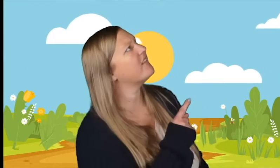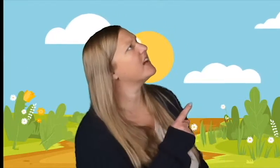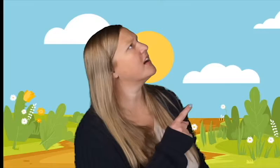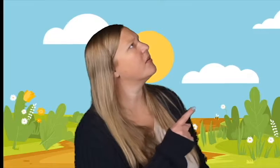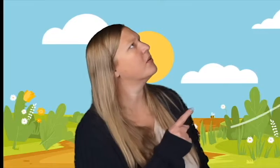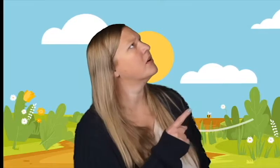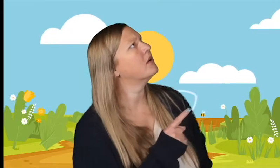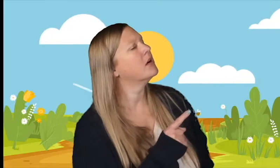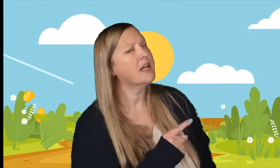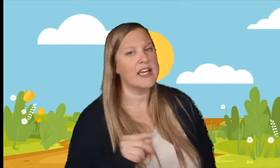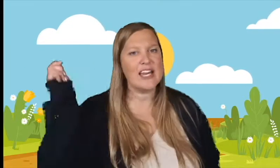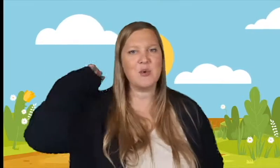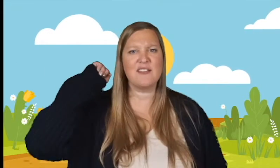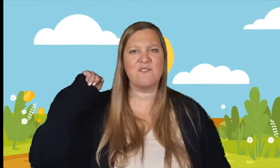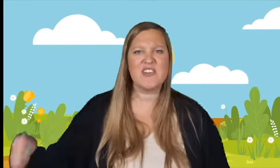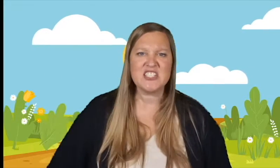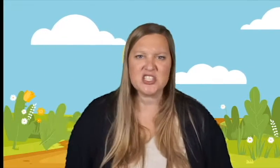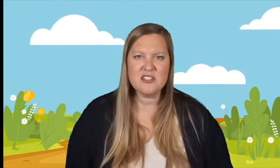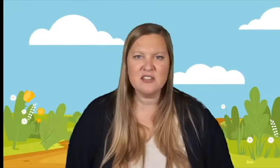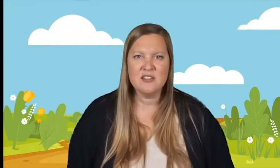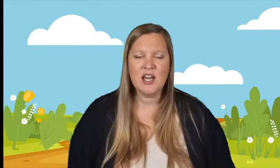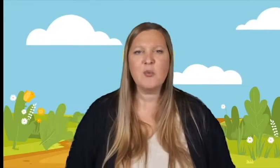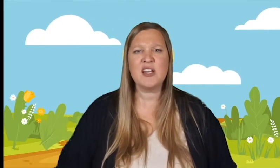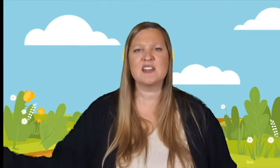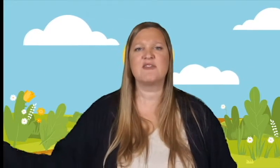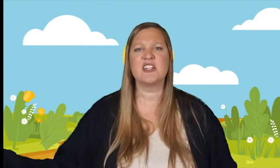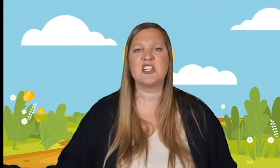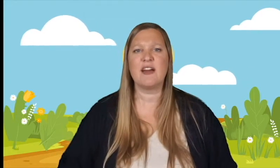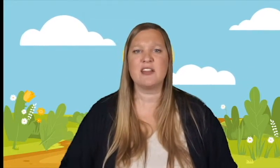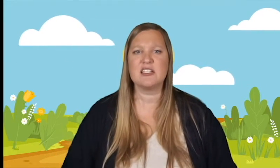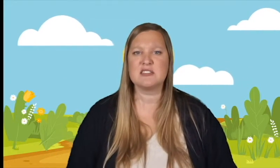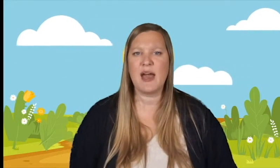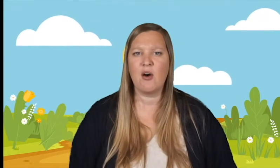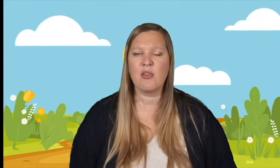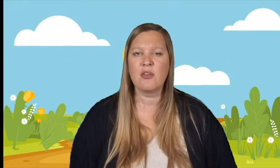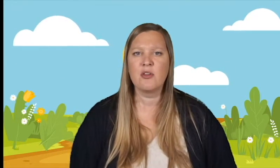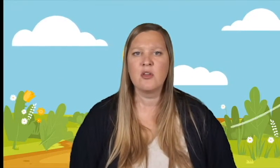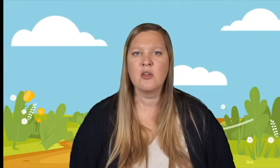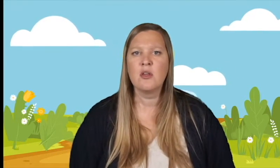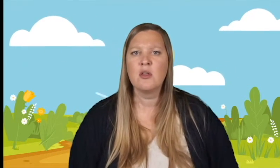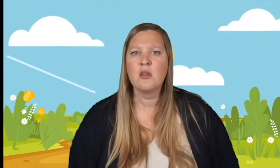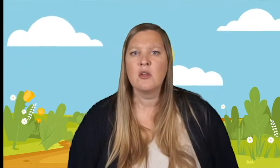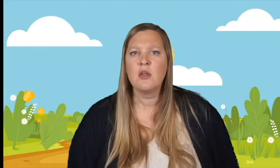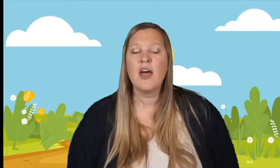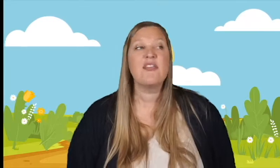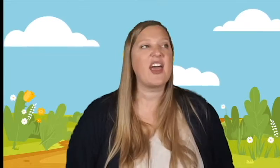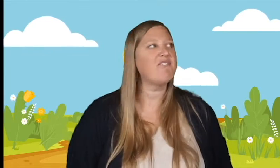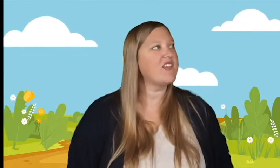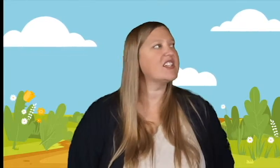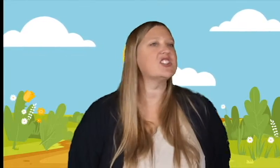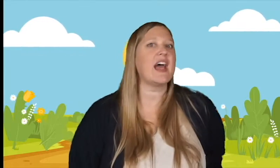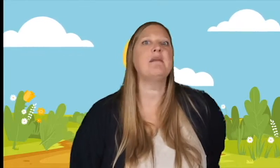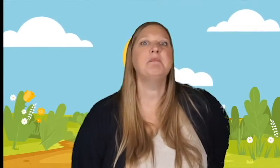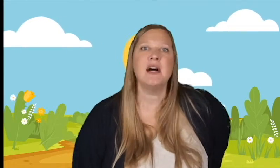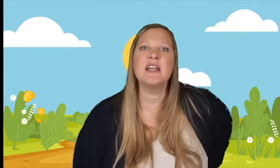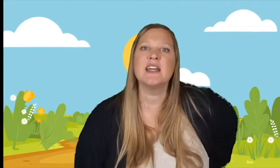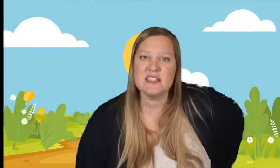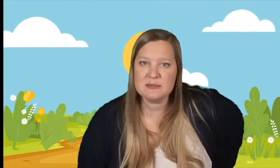video? He went fishing. And what did the fish have in his mouth? That fish had money in his